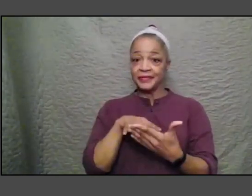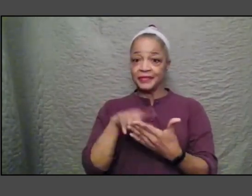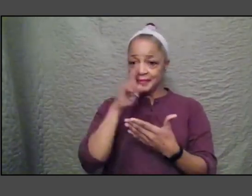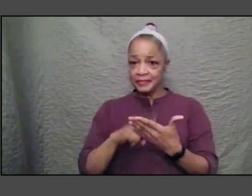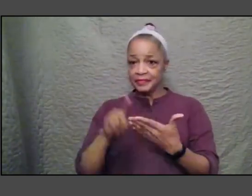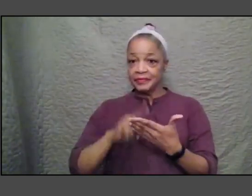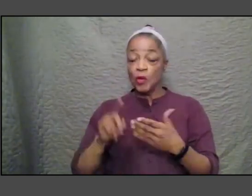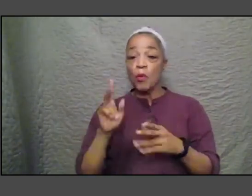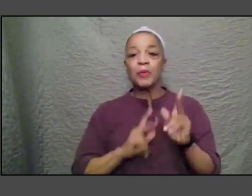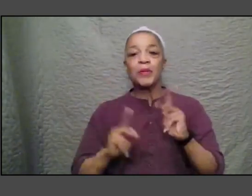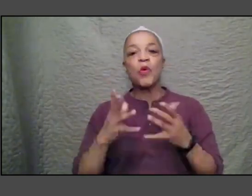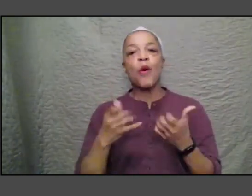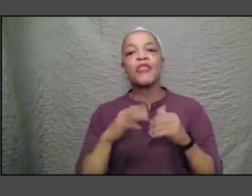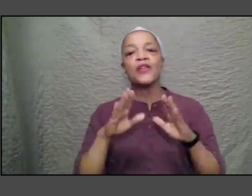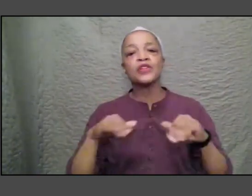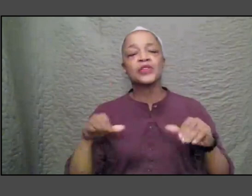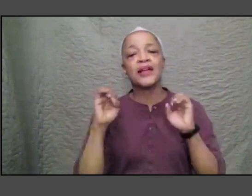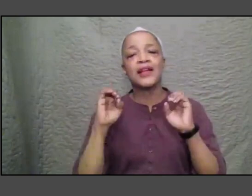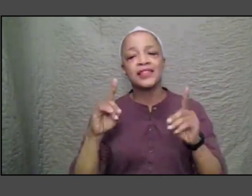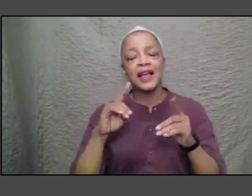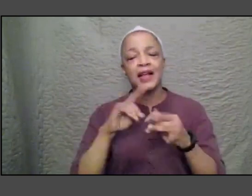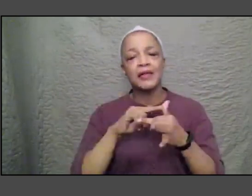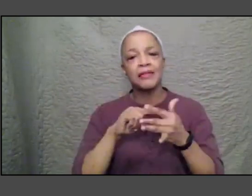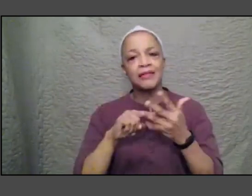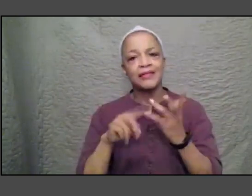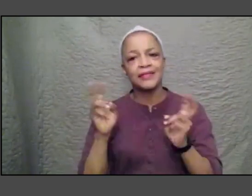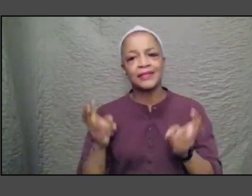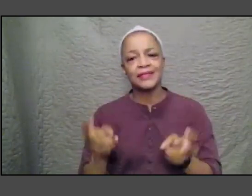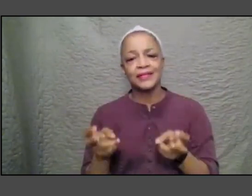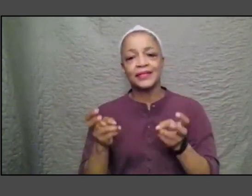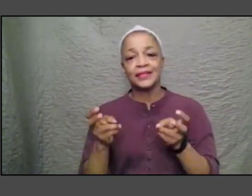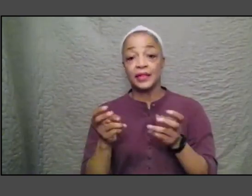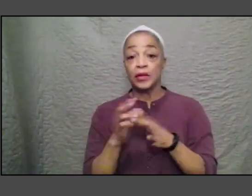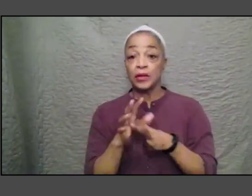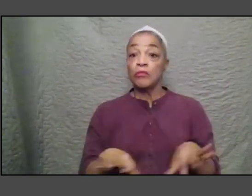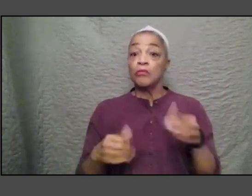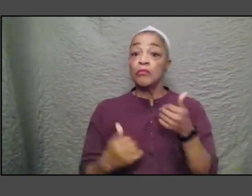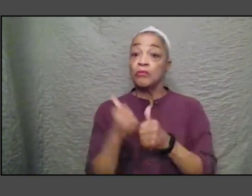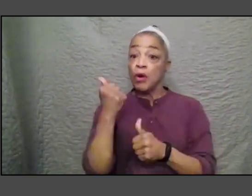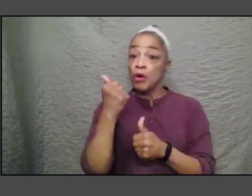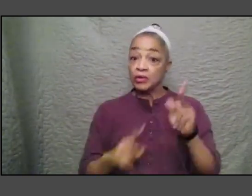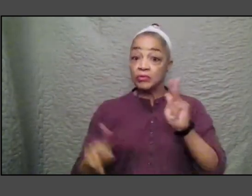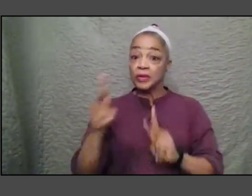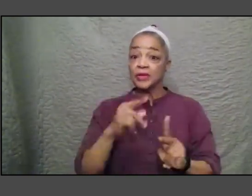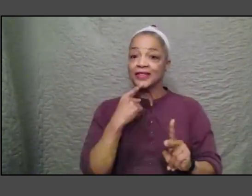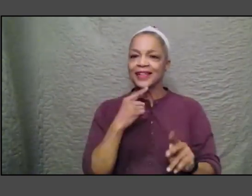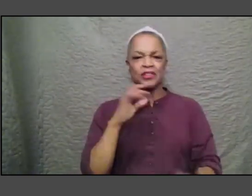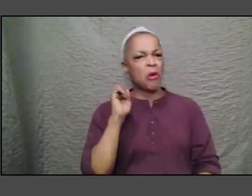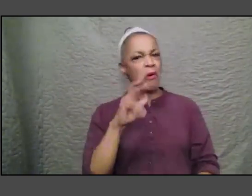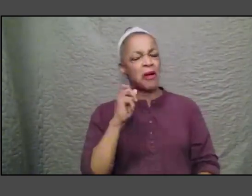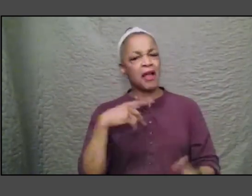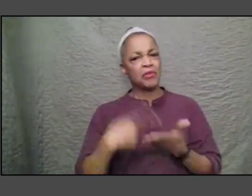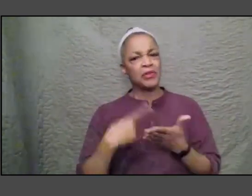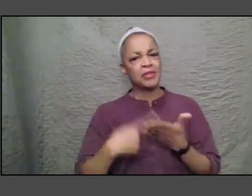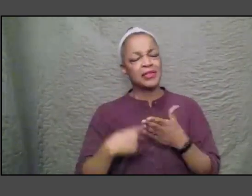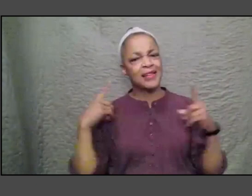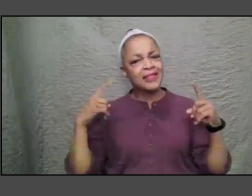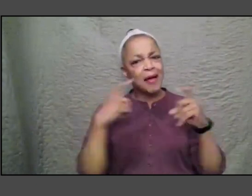educated you know um a significant majority said it's okay to talk about complexity it's okay to talk about race so